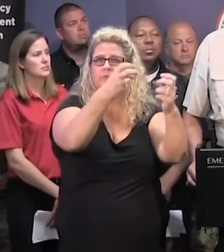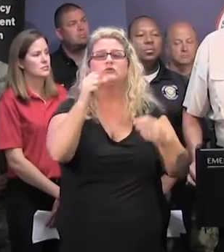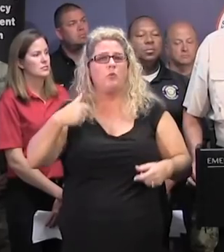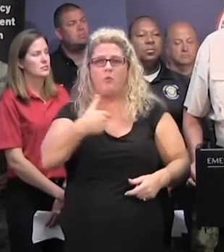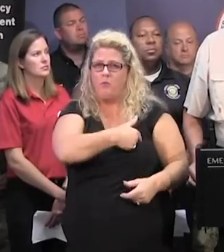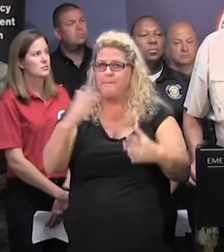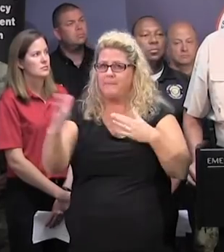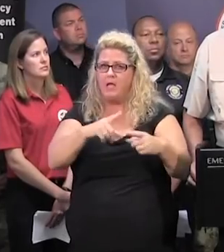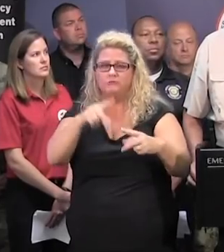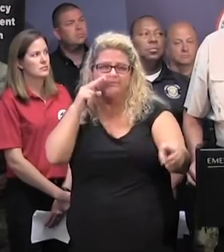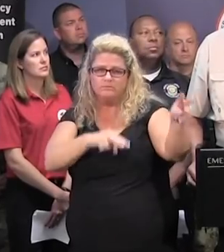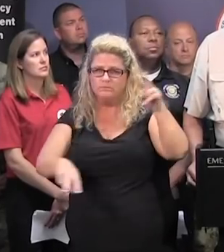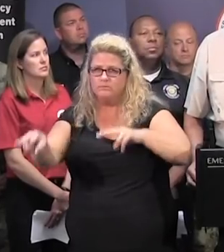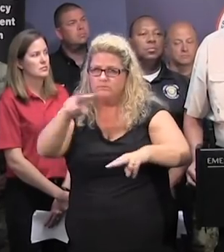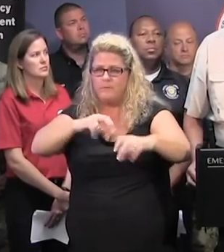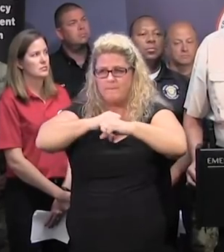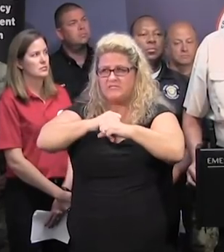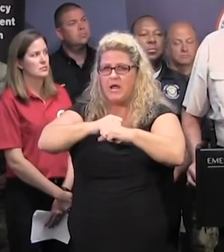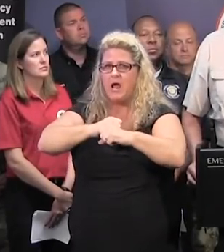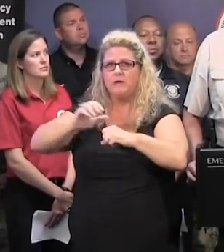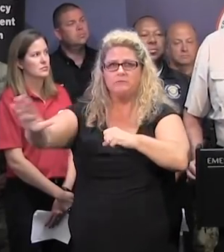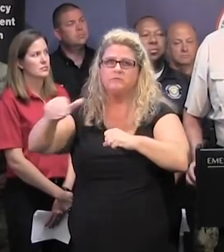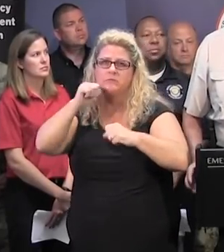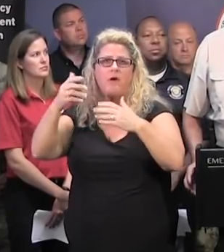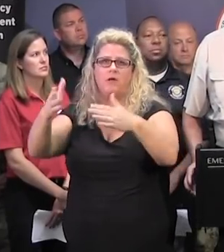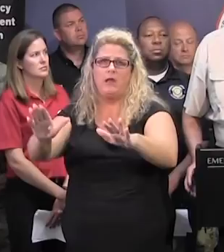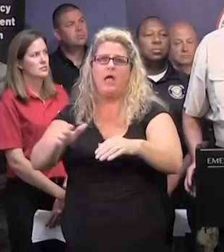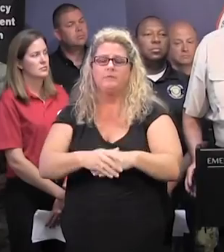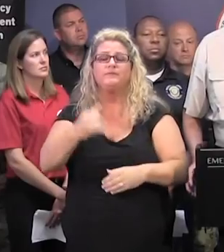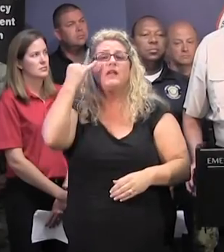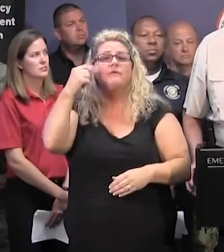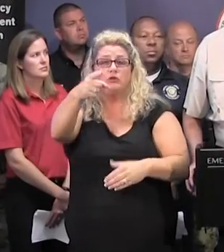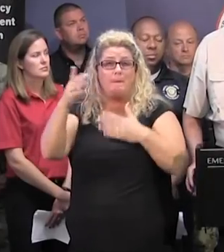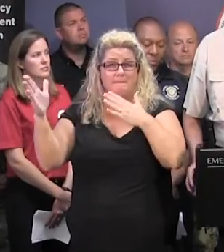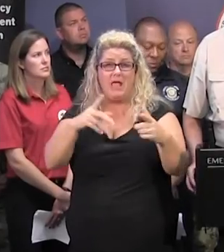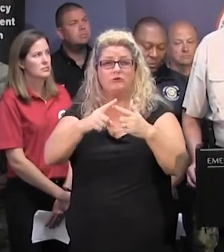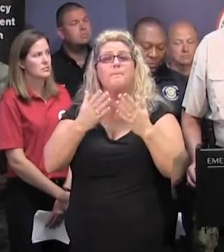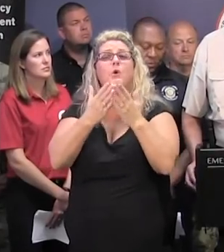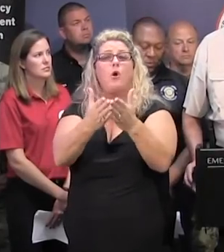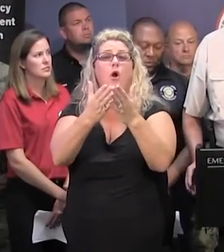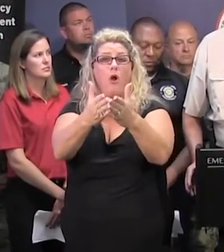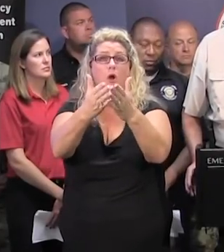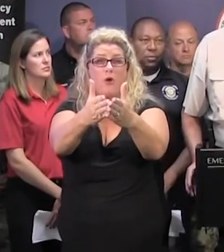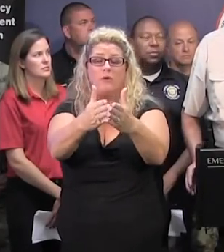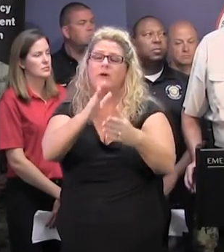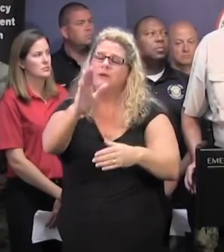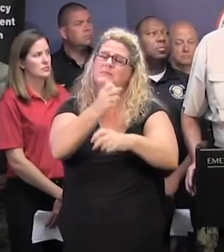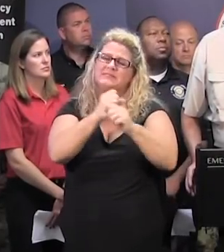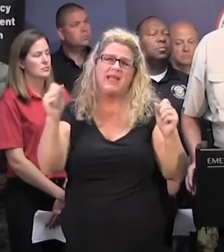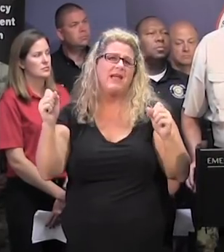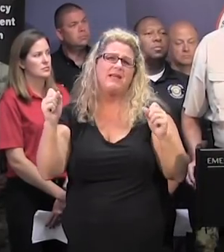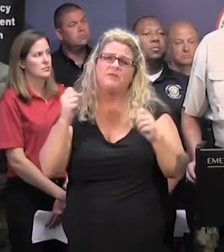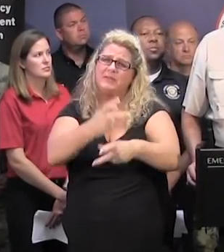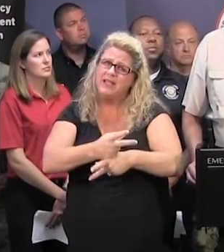law enforcement partners to protect their property. If you're going to go boating while in the waterways, please be safe,